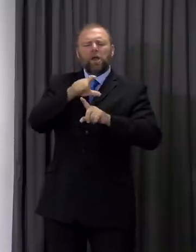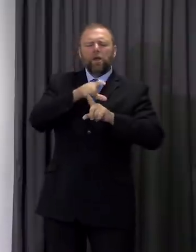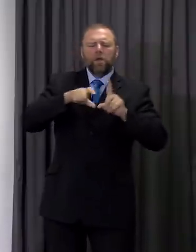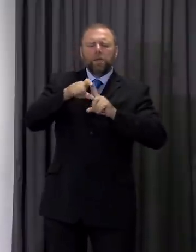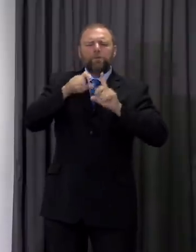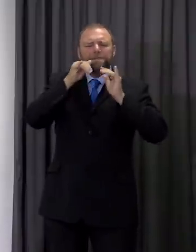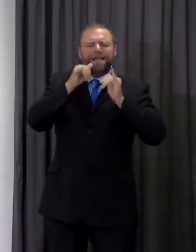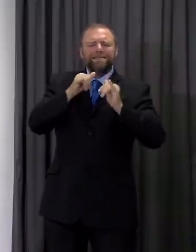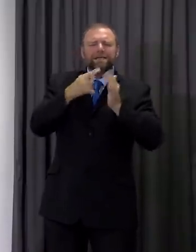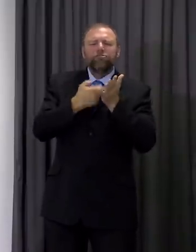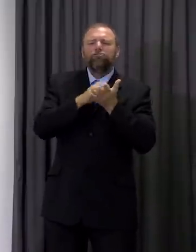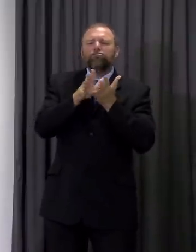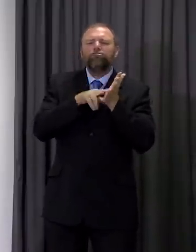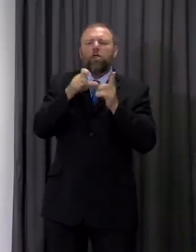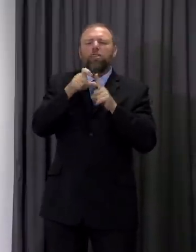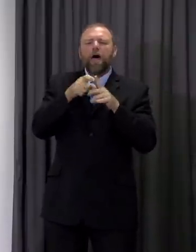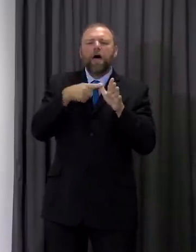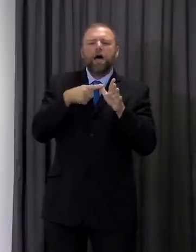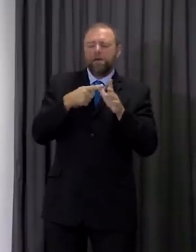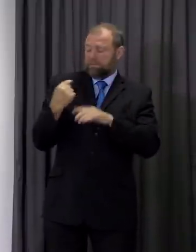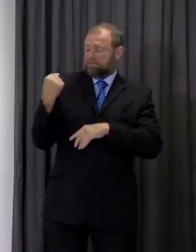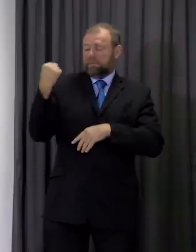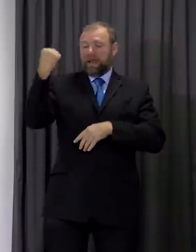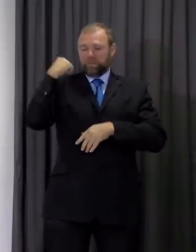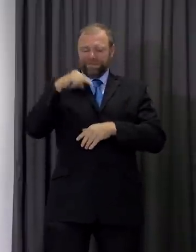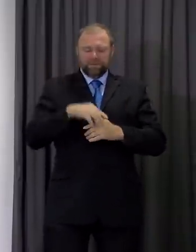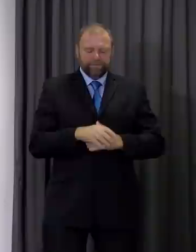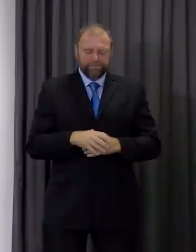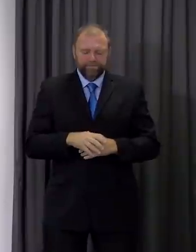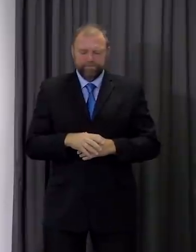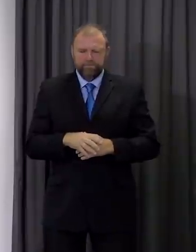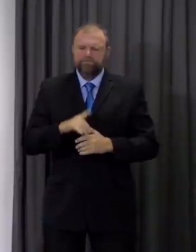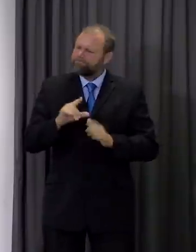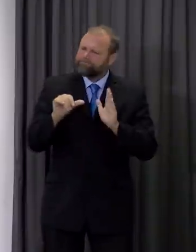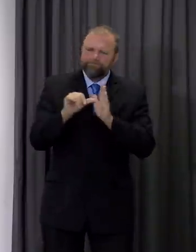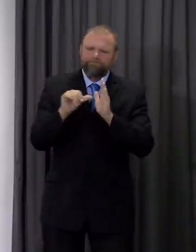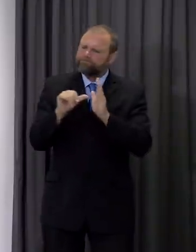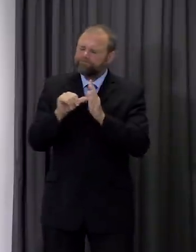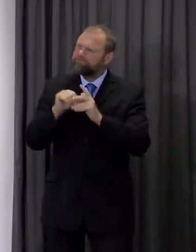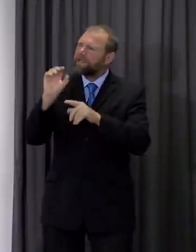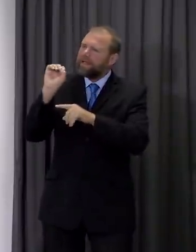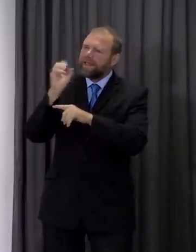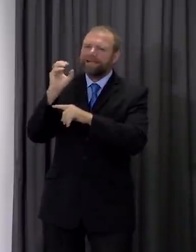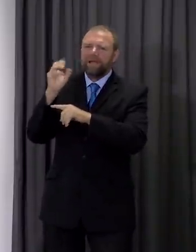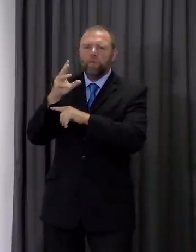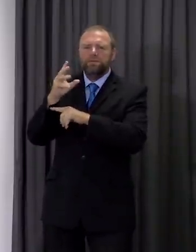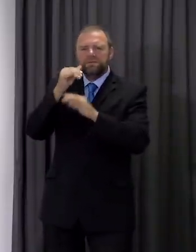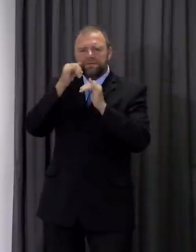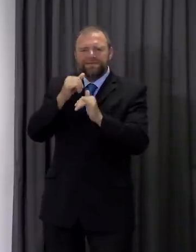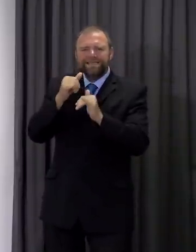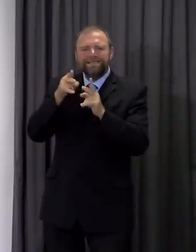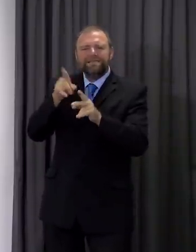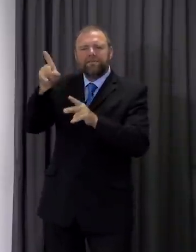of the week, but this has been hampered by the ongoing issues with the UK government's Lighthouse Lab system, and that plainly